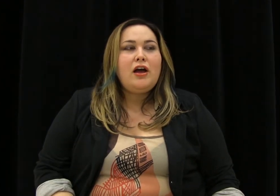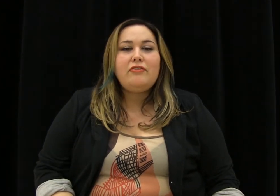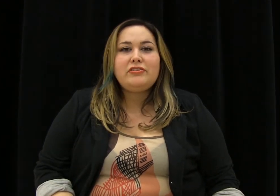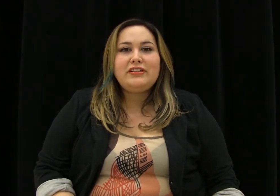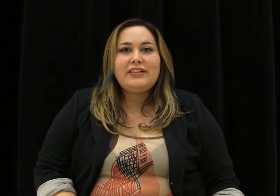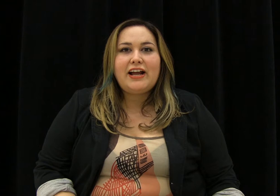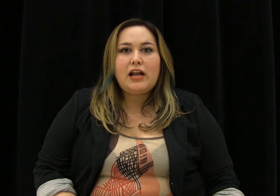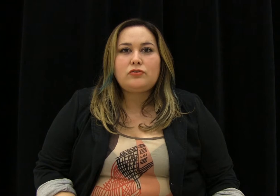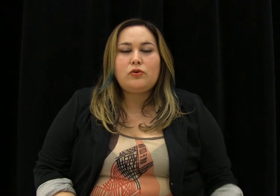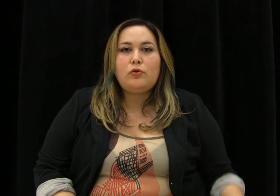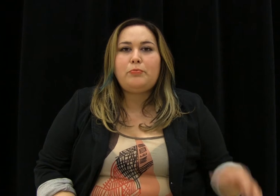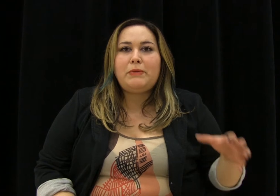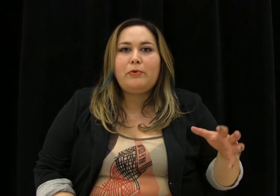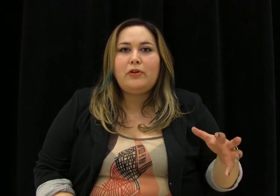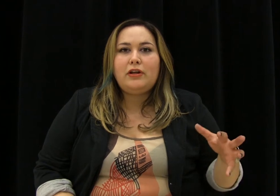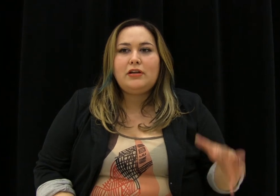Ever since I got out of school, people...